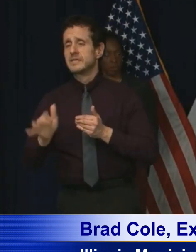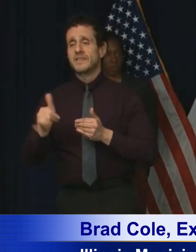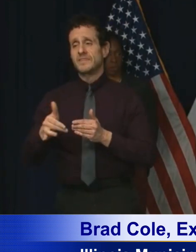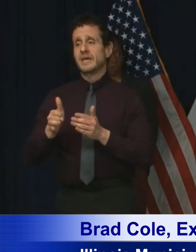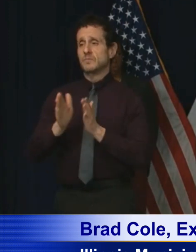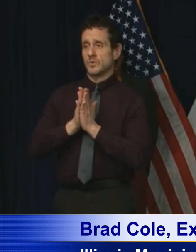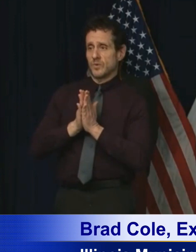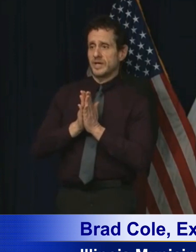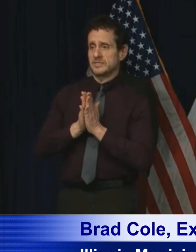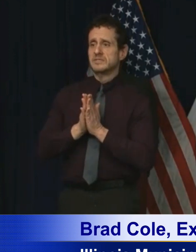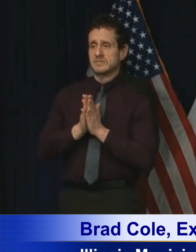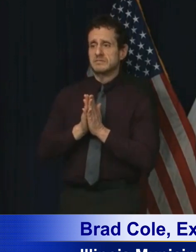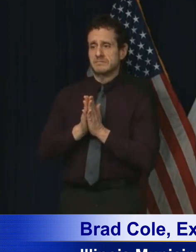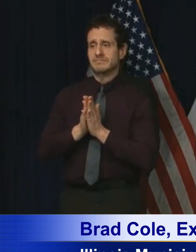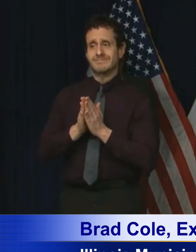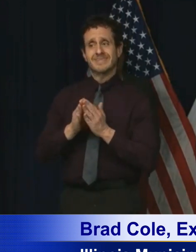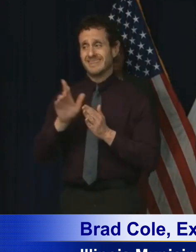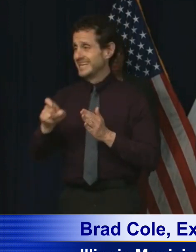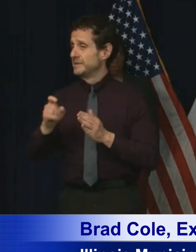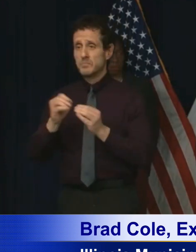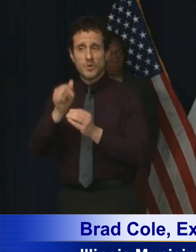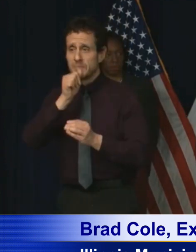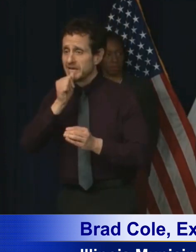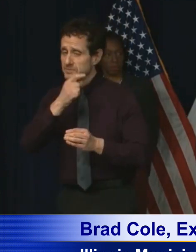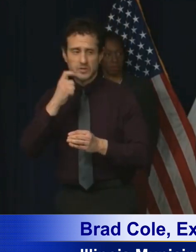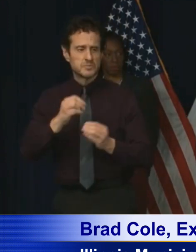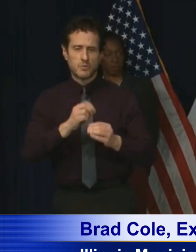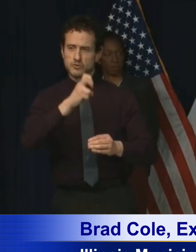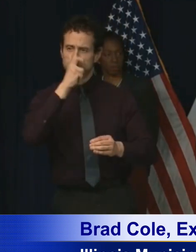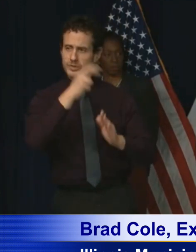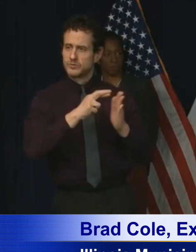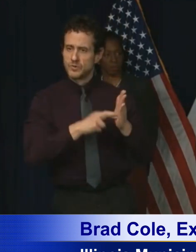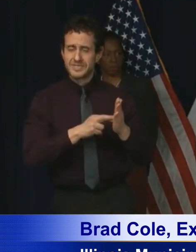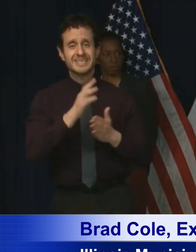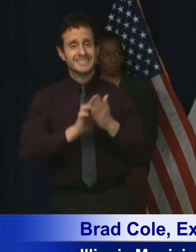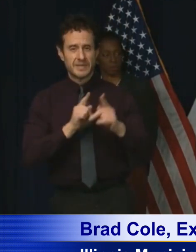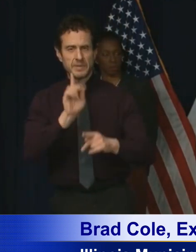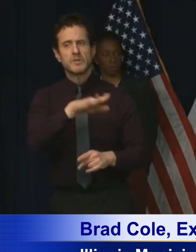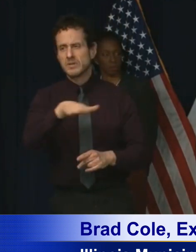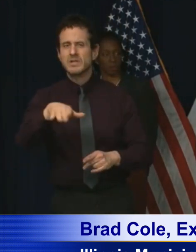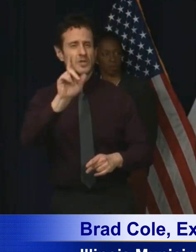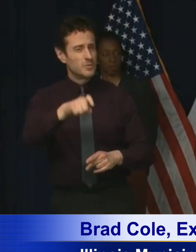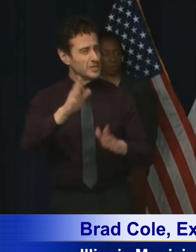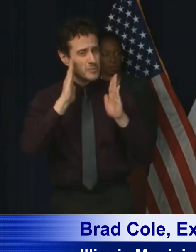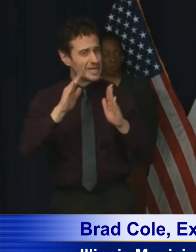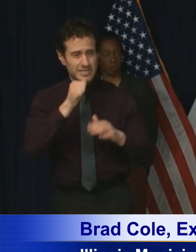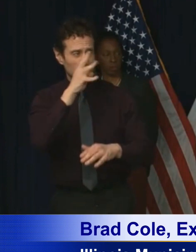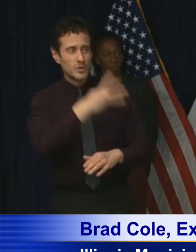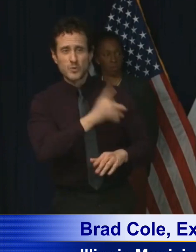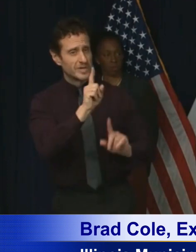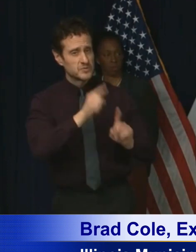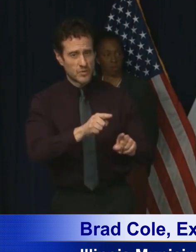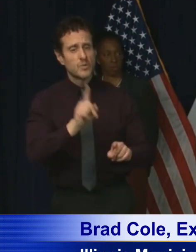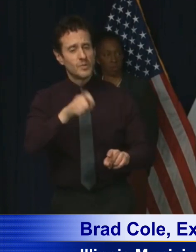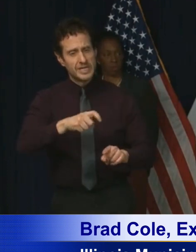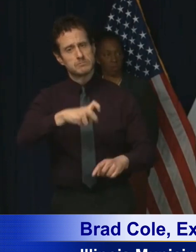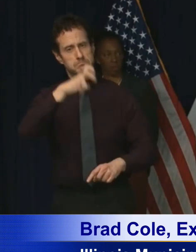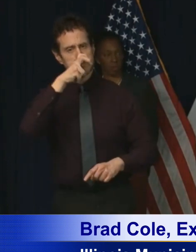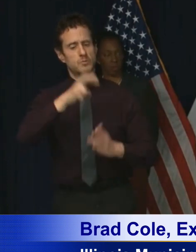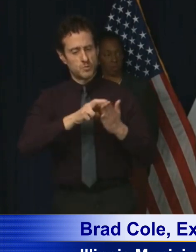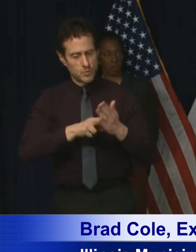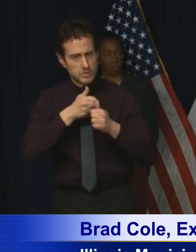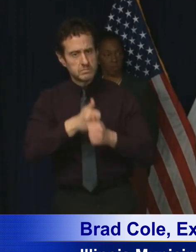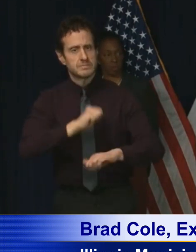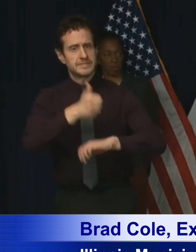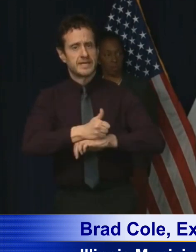as additional stricter measures were needed to get some of the public's attention. Today, we call on our